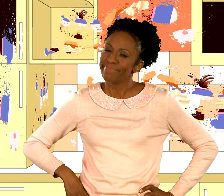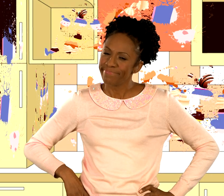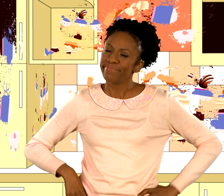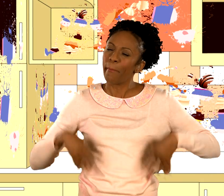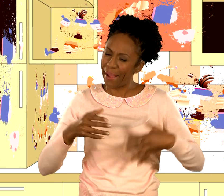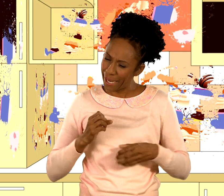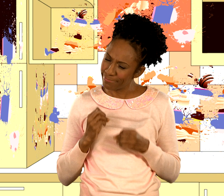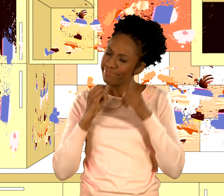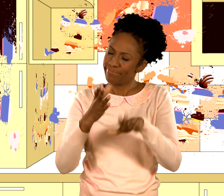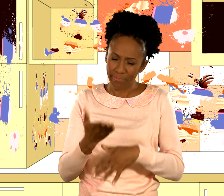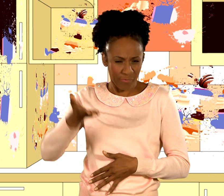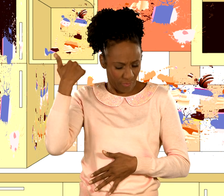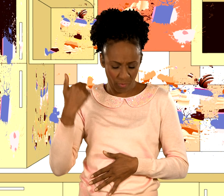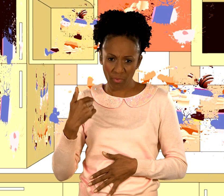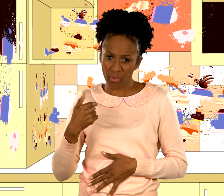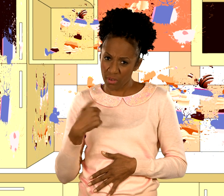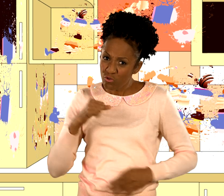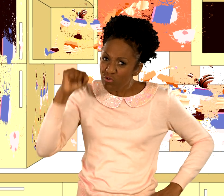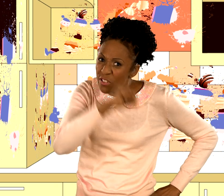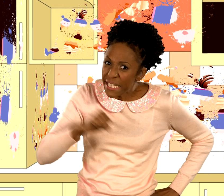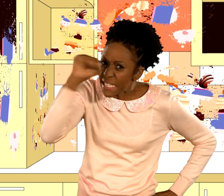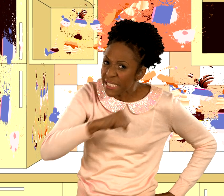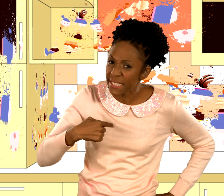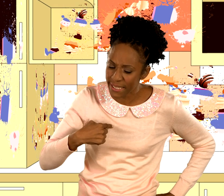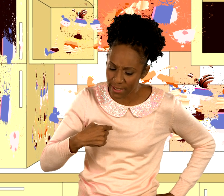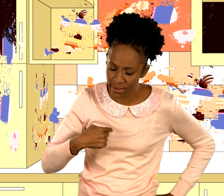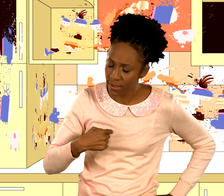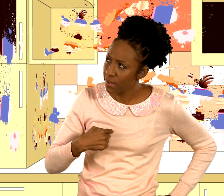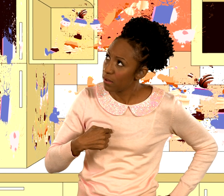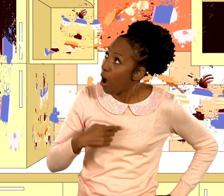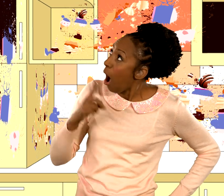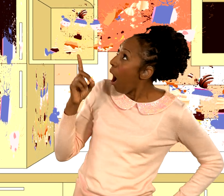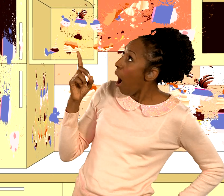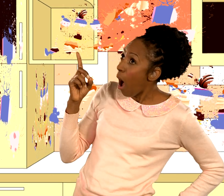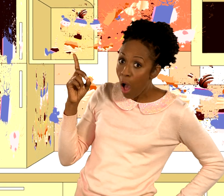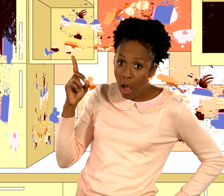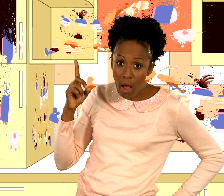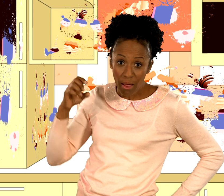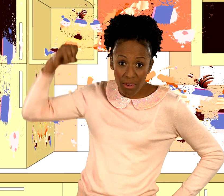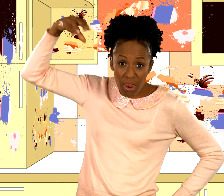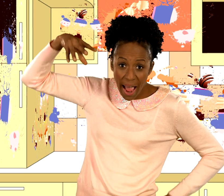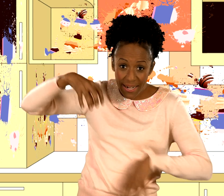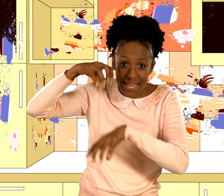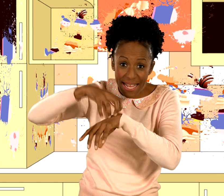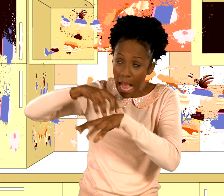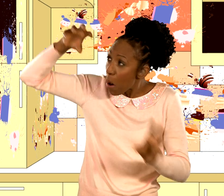As I said at the start of this smasher With my greedy delight Sloppy cake on the lights